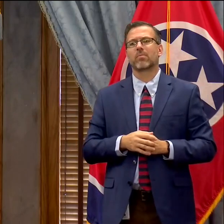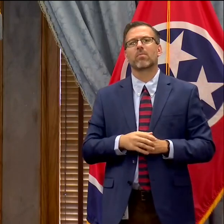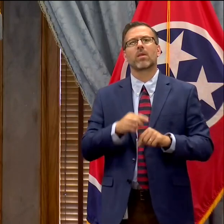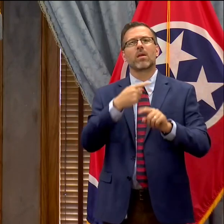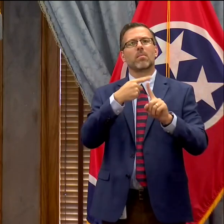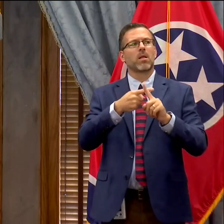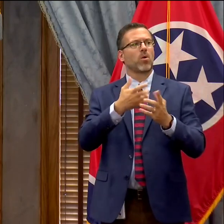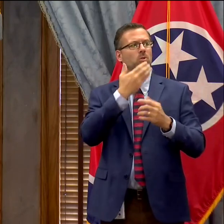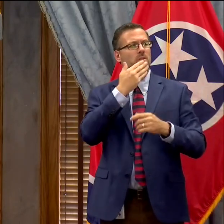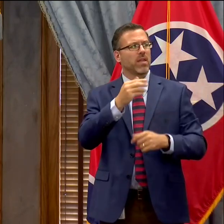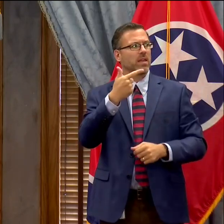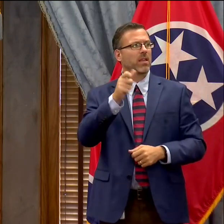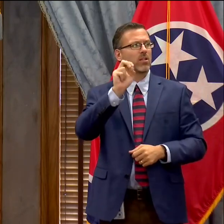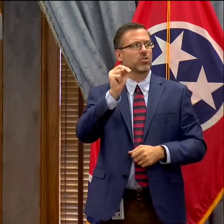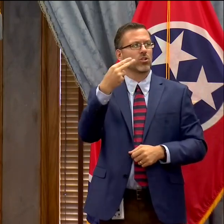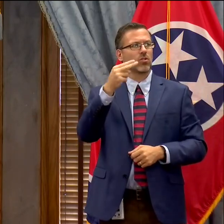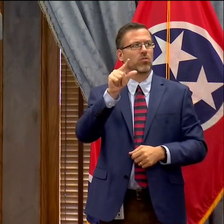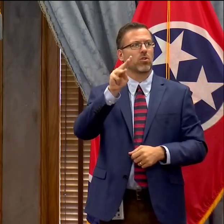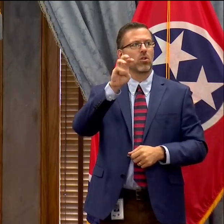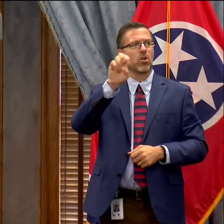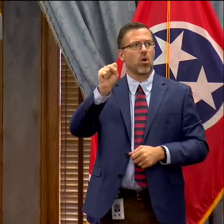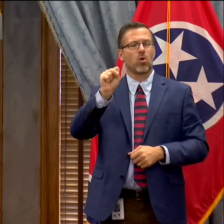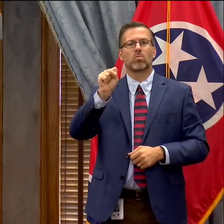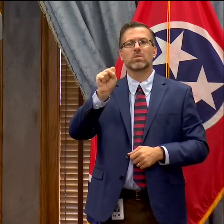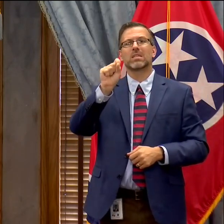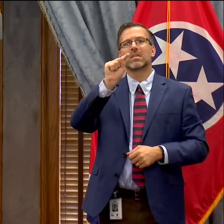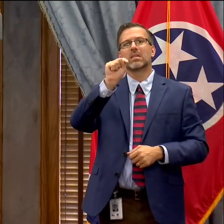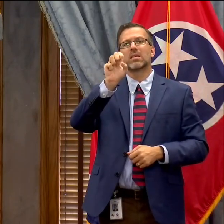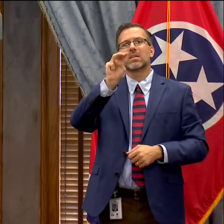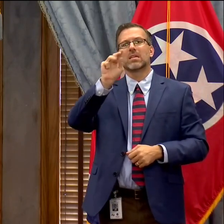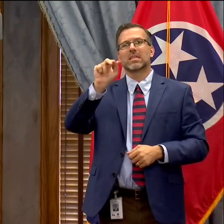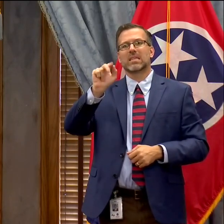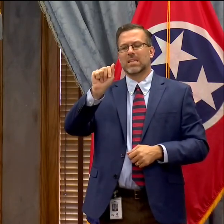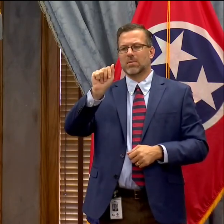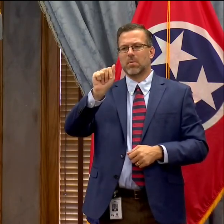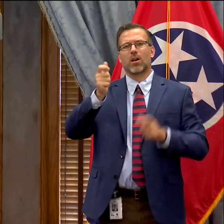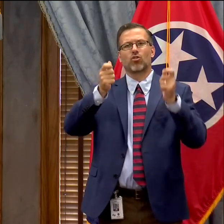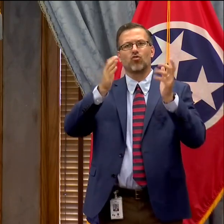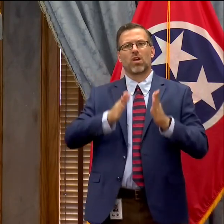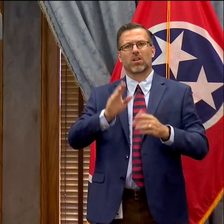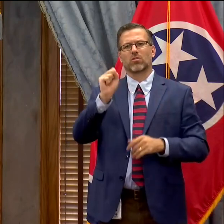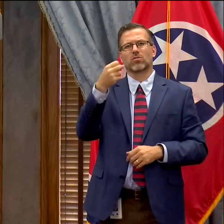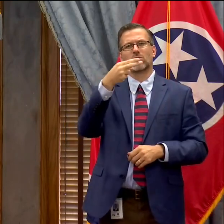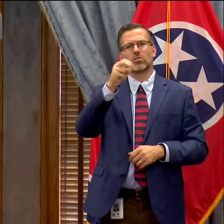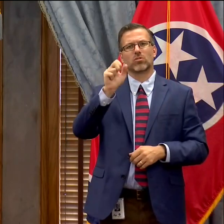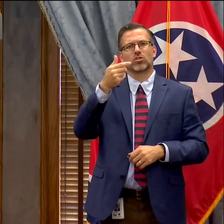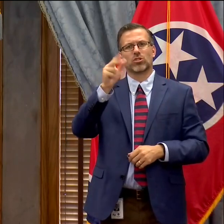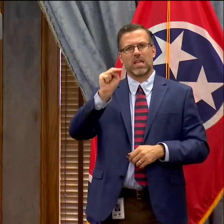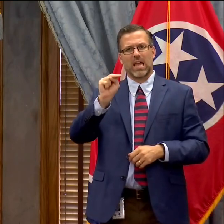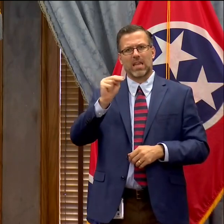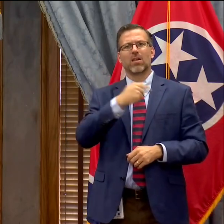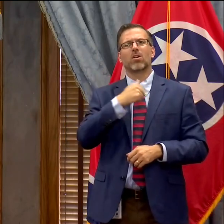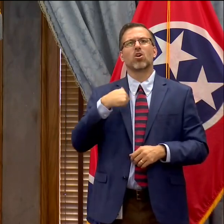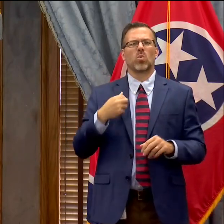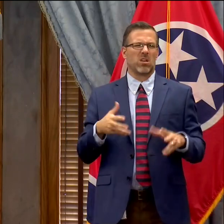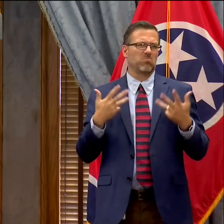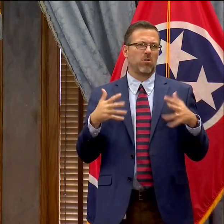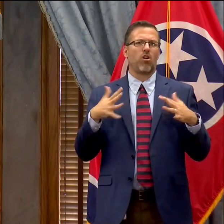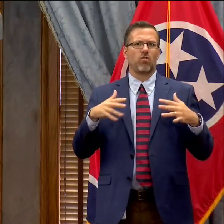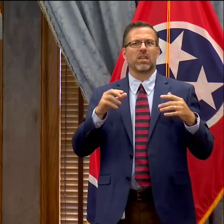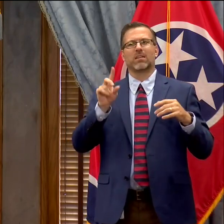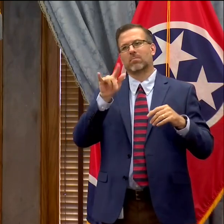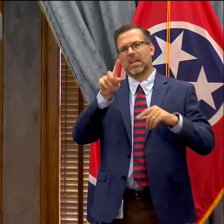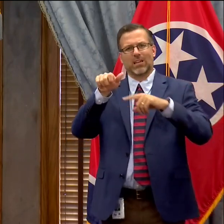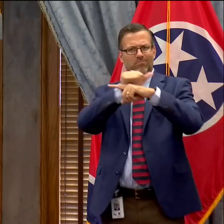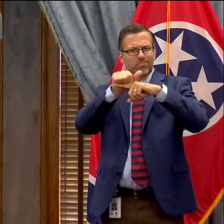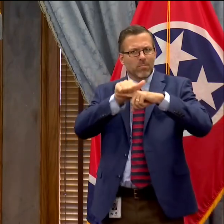I want to thank General Holmes and team of Director Sheehan. We put on a series of unprecedented full-scale exercises at every one of our campuses